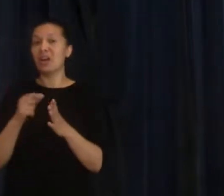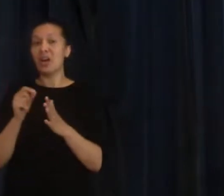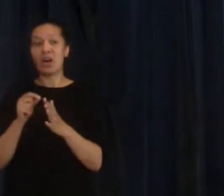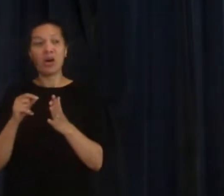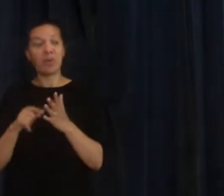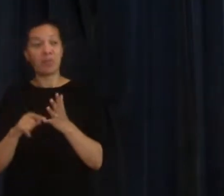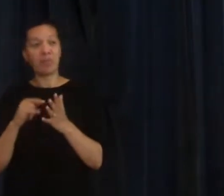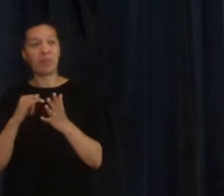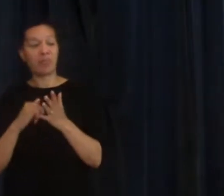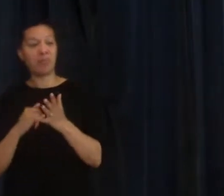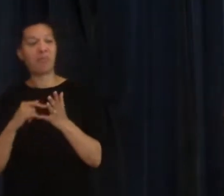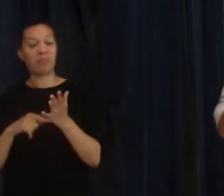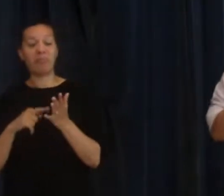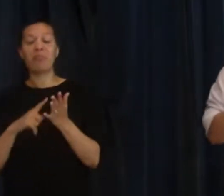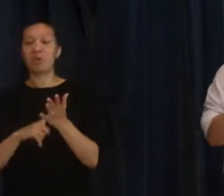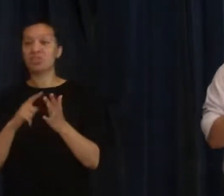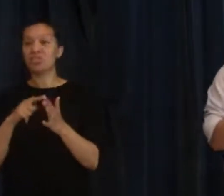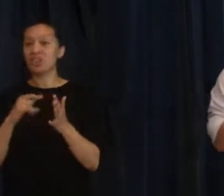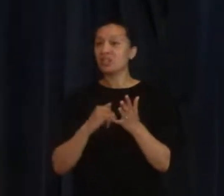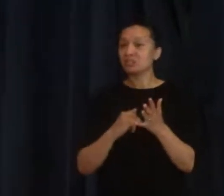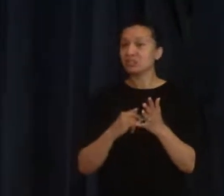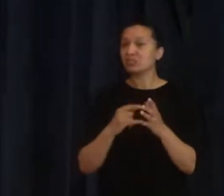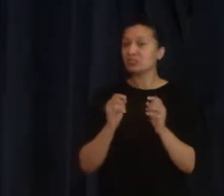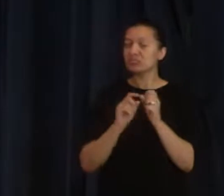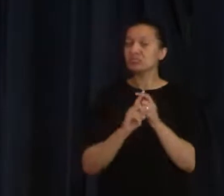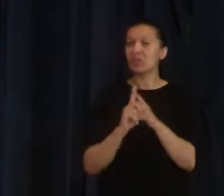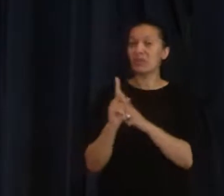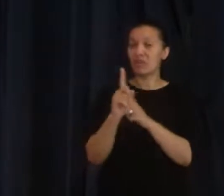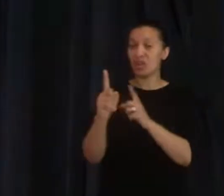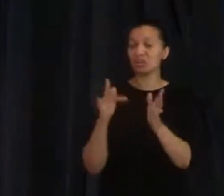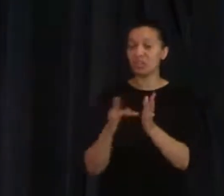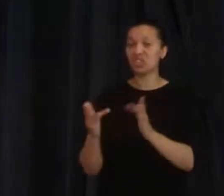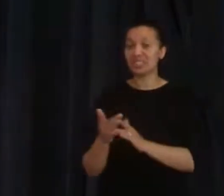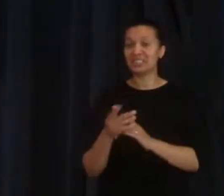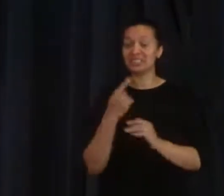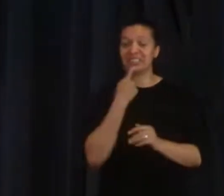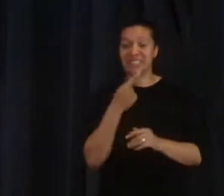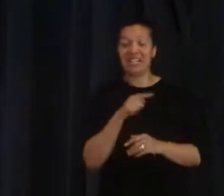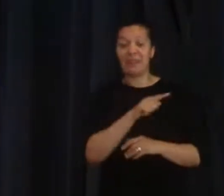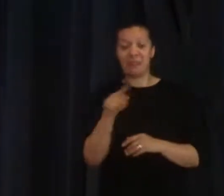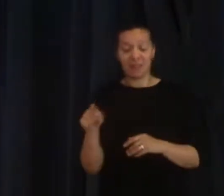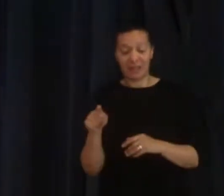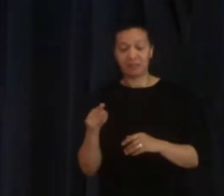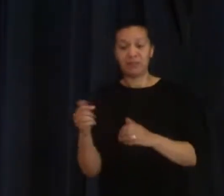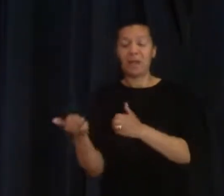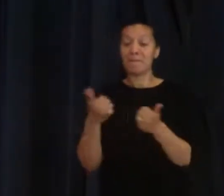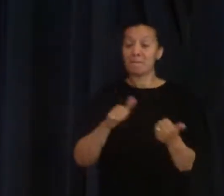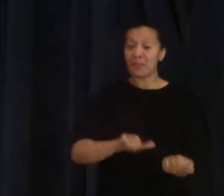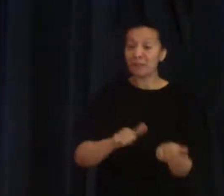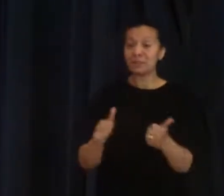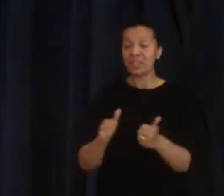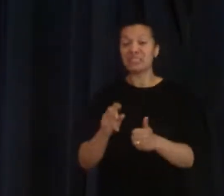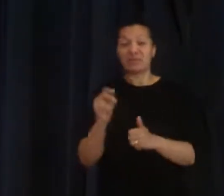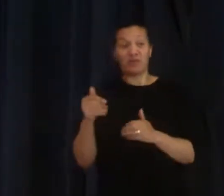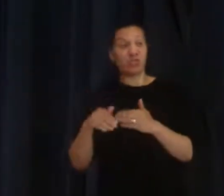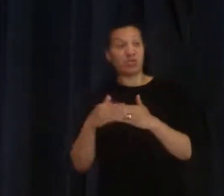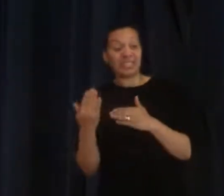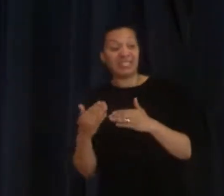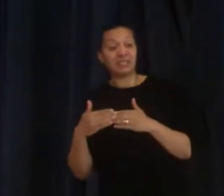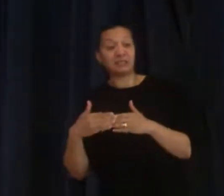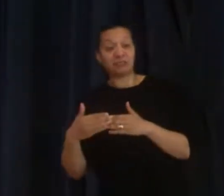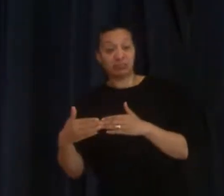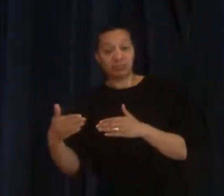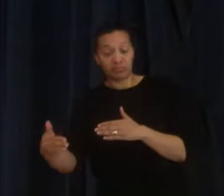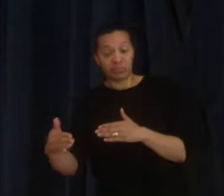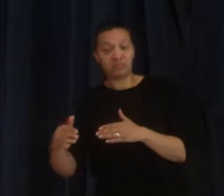They were Christians. They were followers of Jesus. So he is saying to them, you are going to be baptised in a few days with the